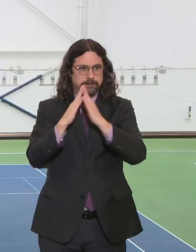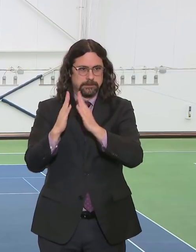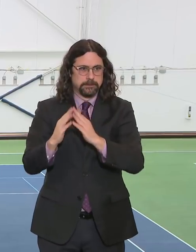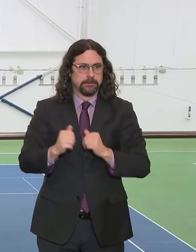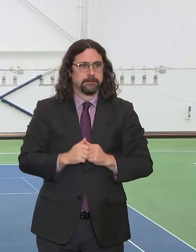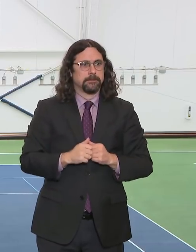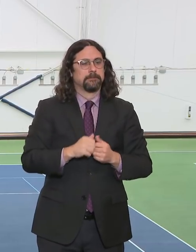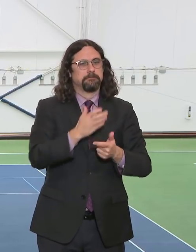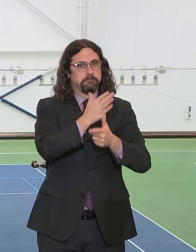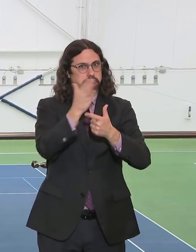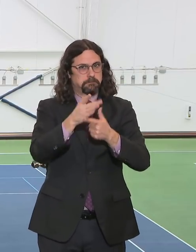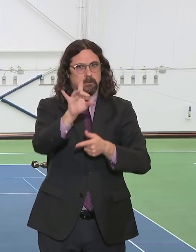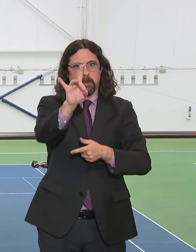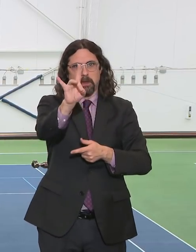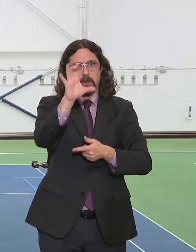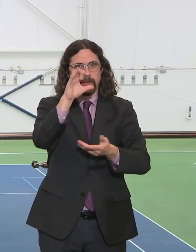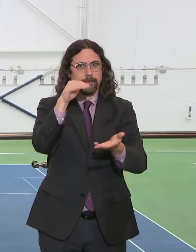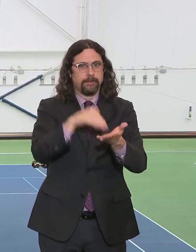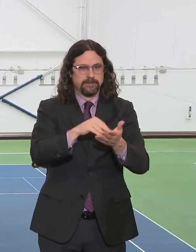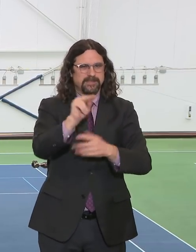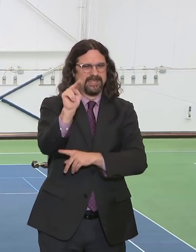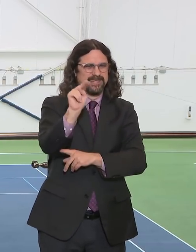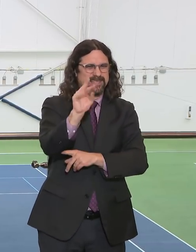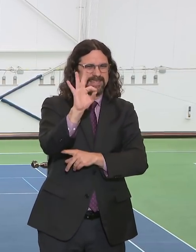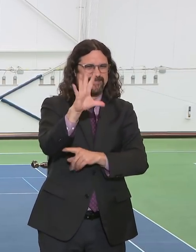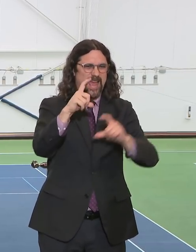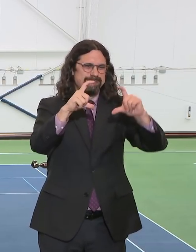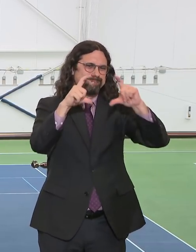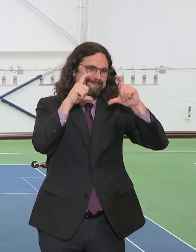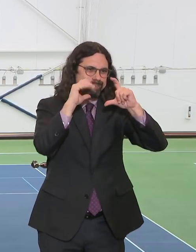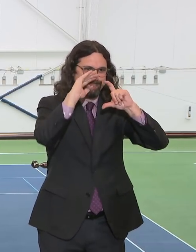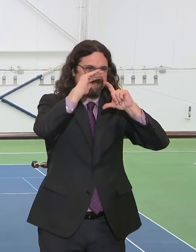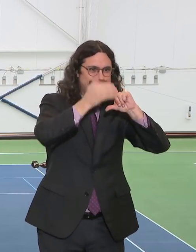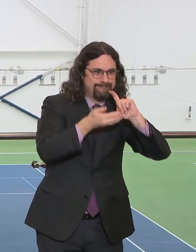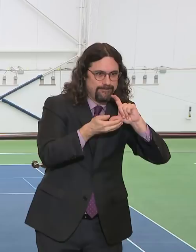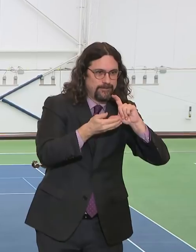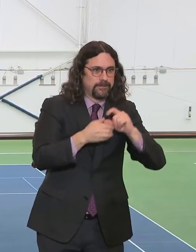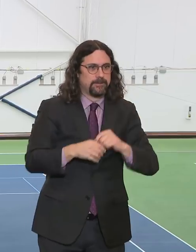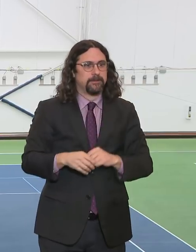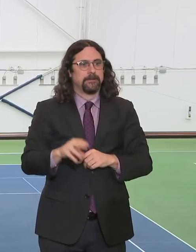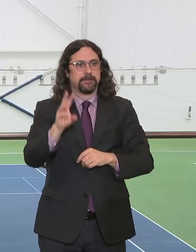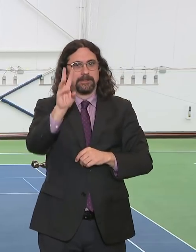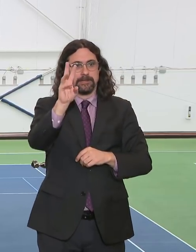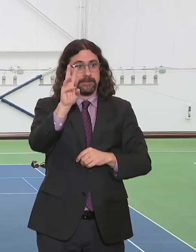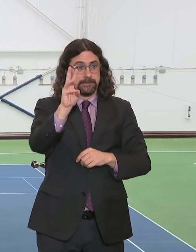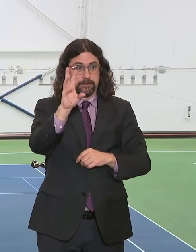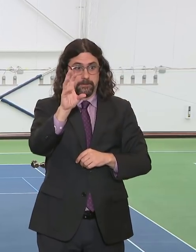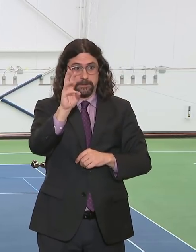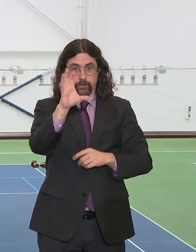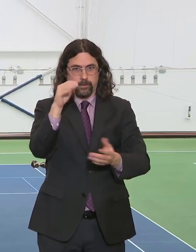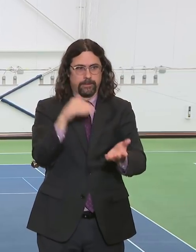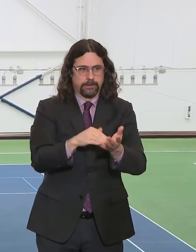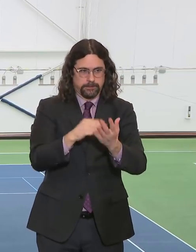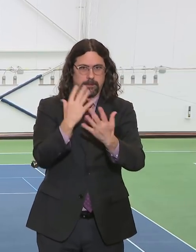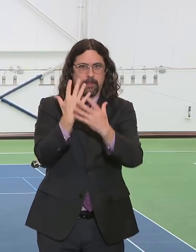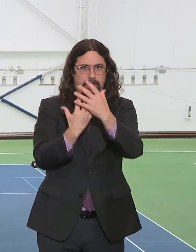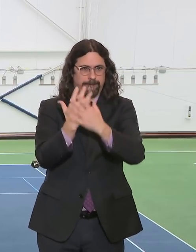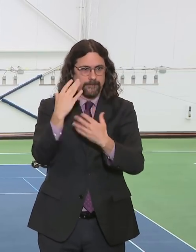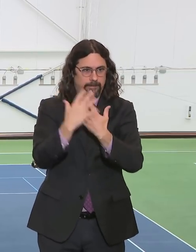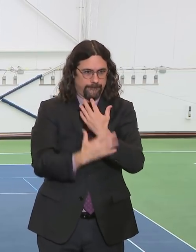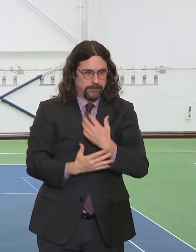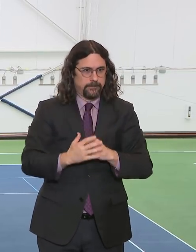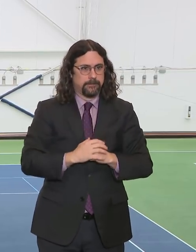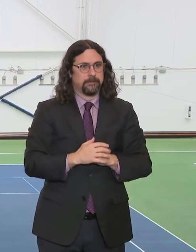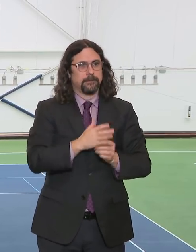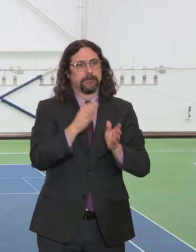masks. 600,000 pairs of gloves. 120,000 face shields. 40,000